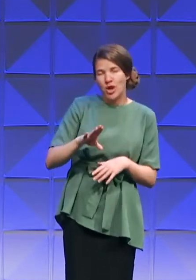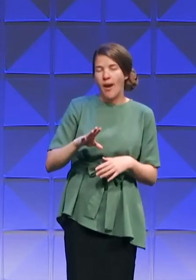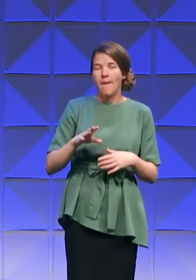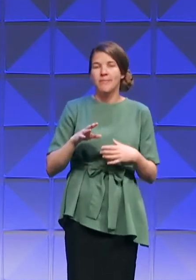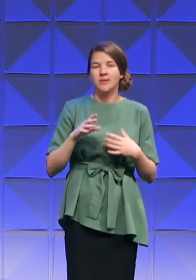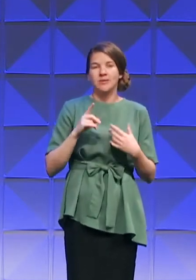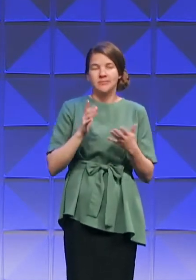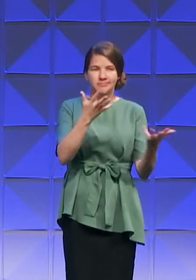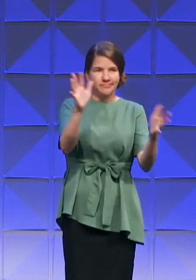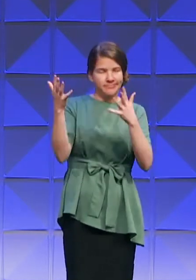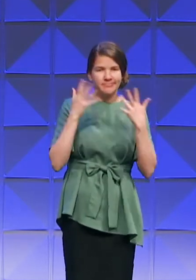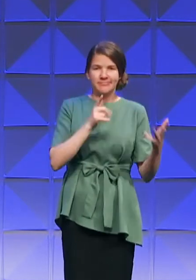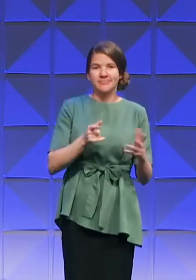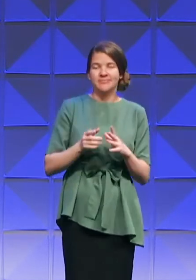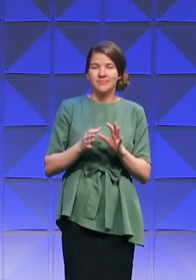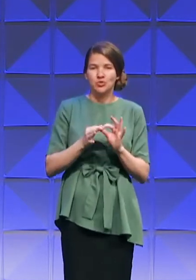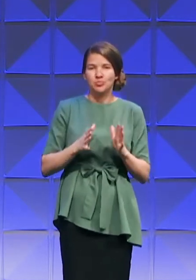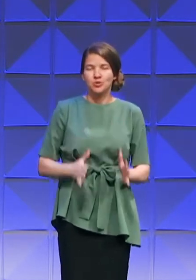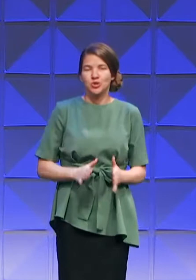amazing.